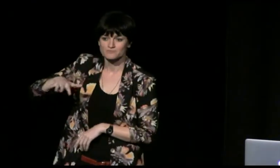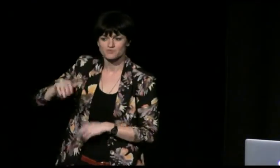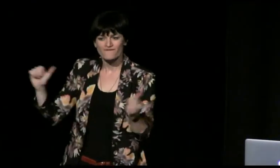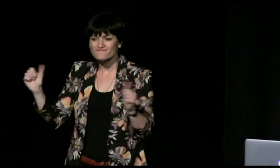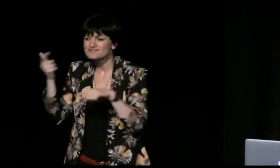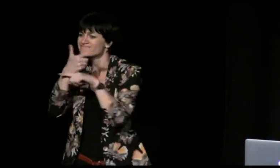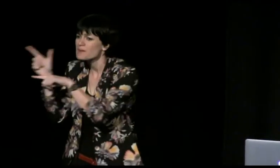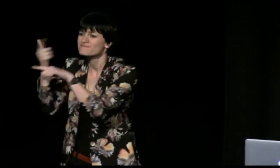deaf people.